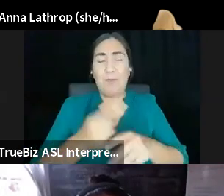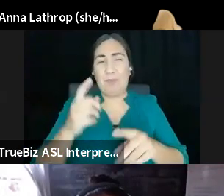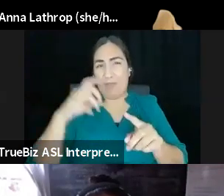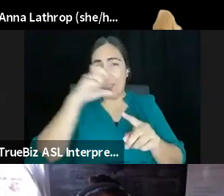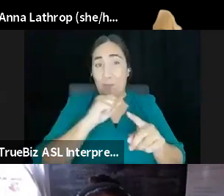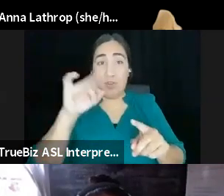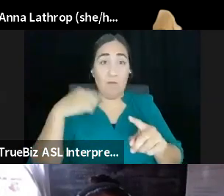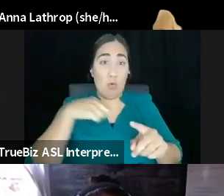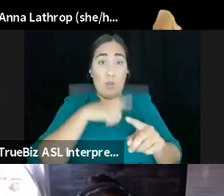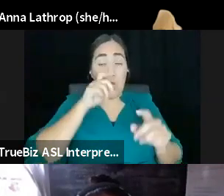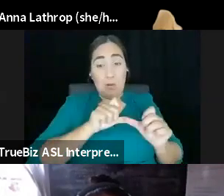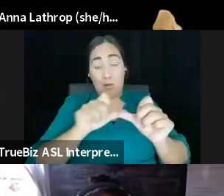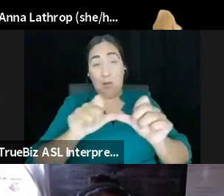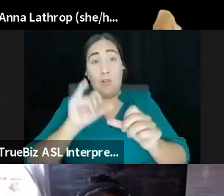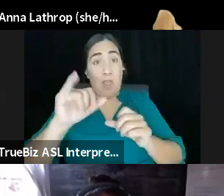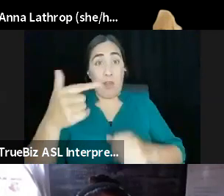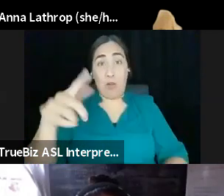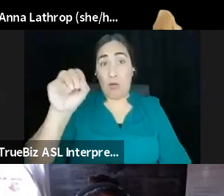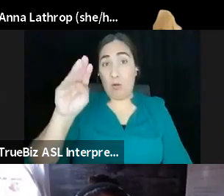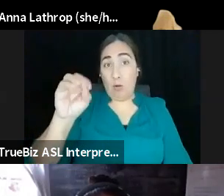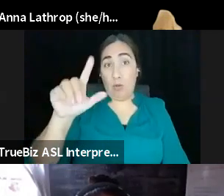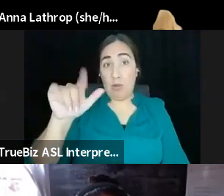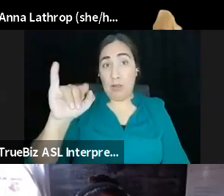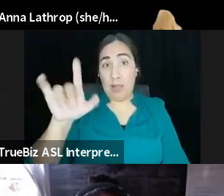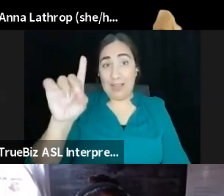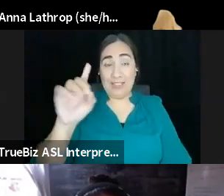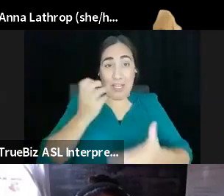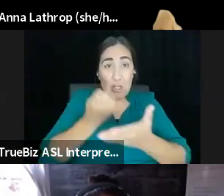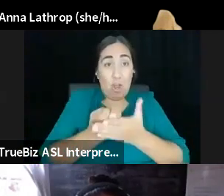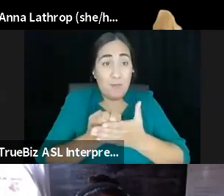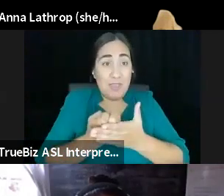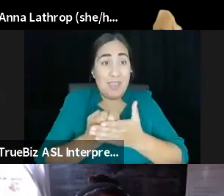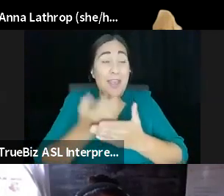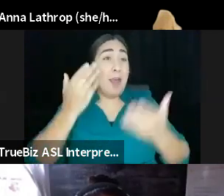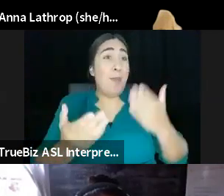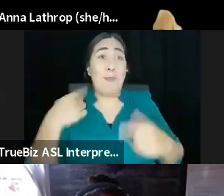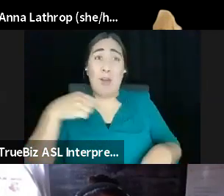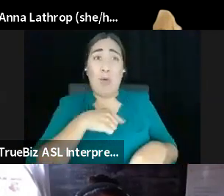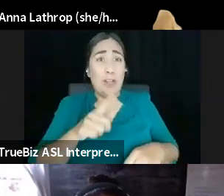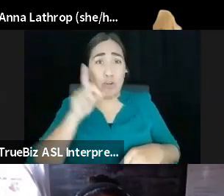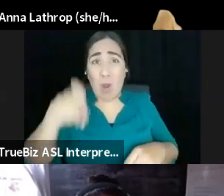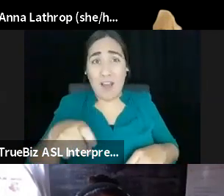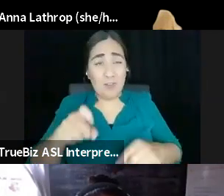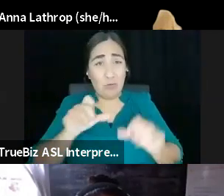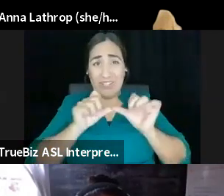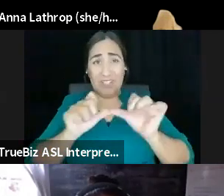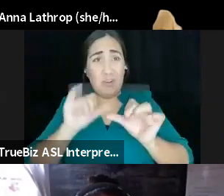then this, that, and the other thing. And I'm like, but are we like, maybe we're not, maybe we do not need to stay in a globalized economy. Um,